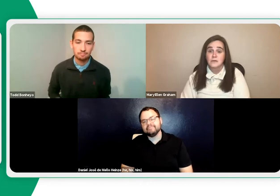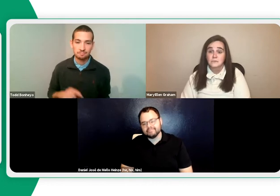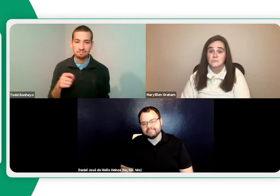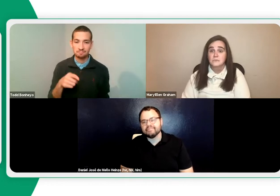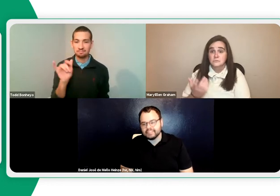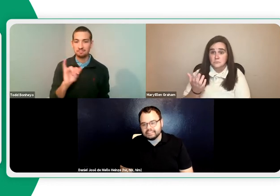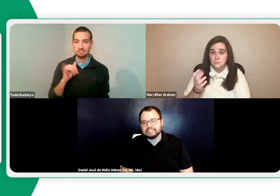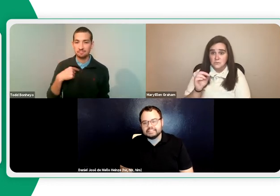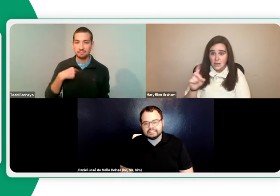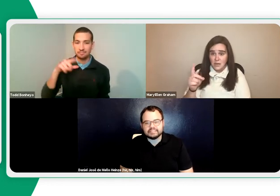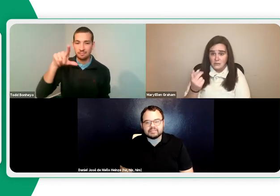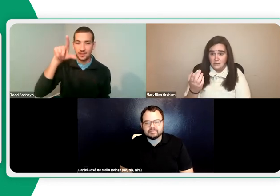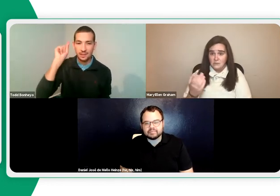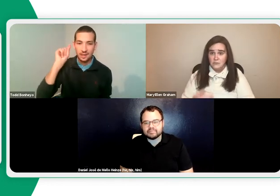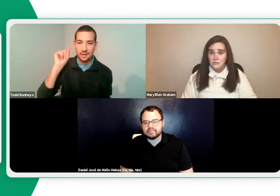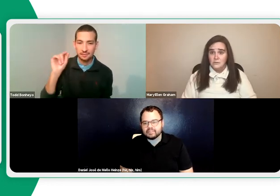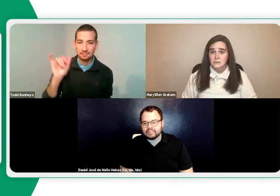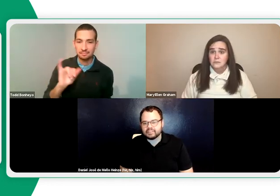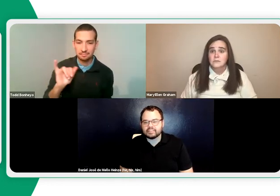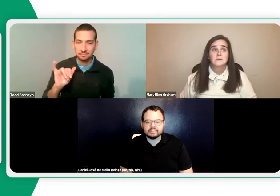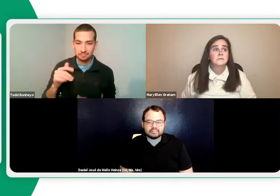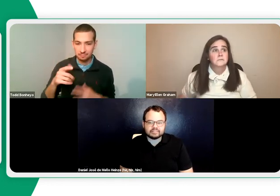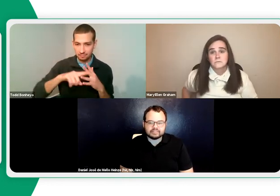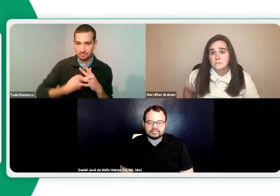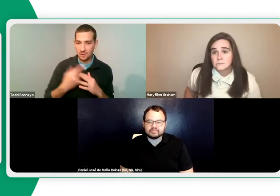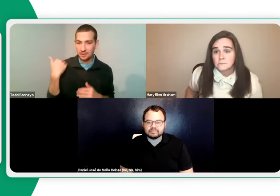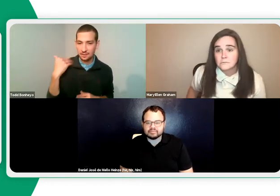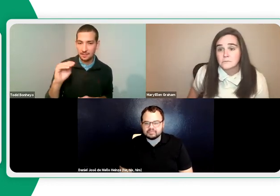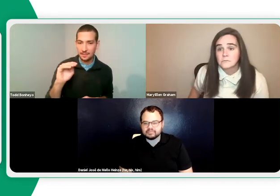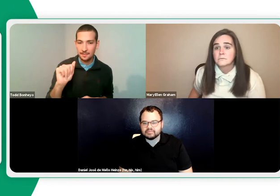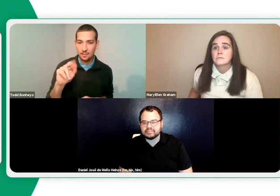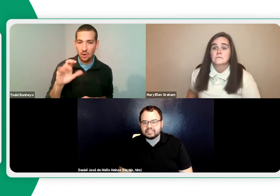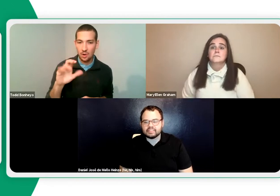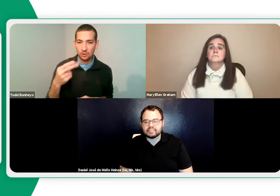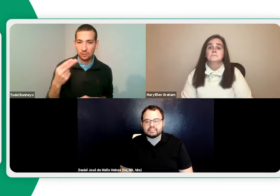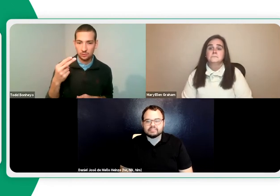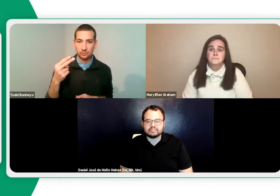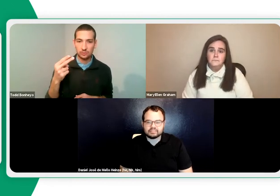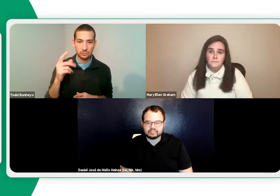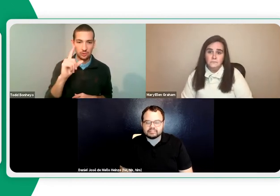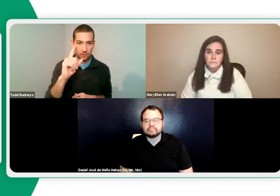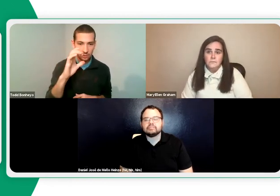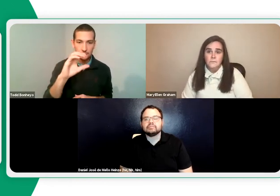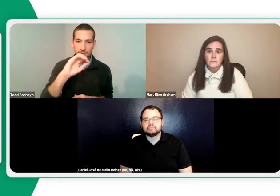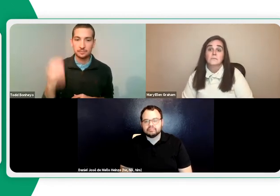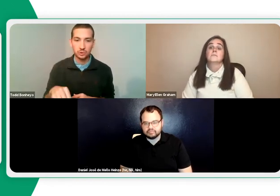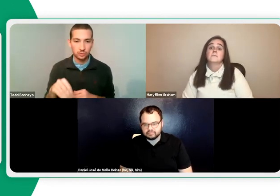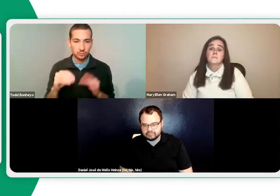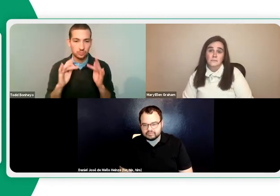that will end. And this is Todd speaking right at Gallaudet. We started back in March with a